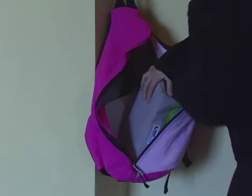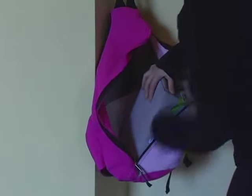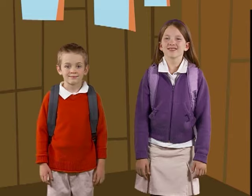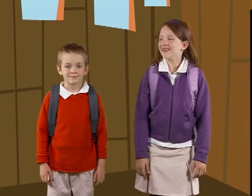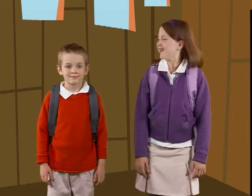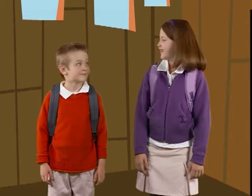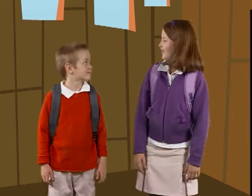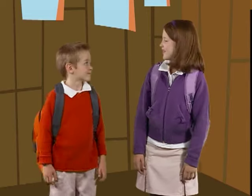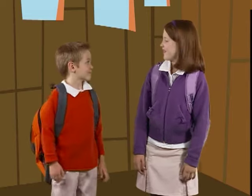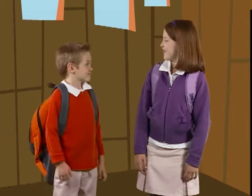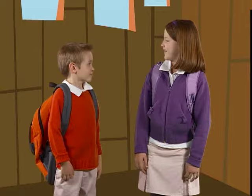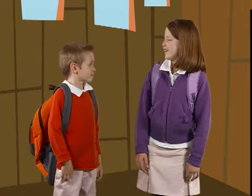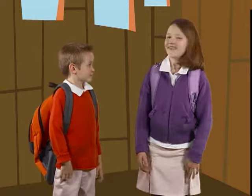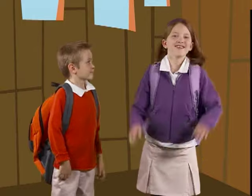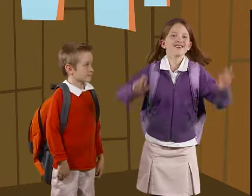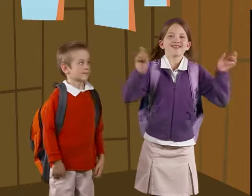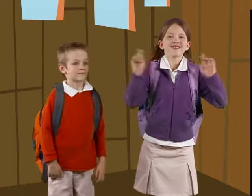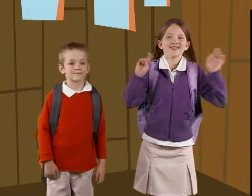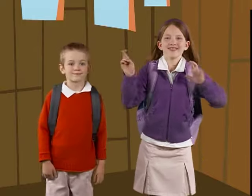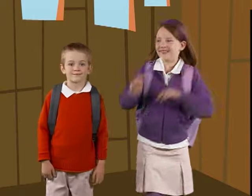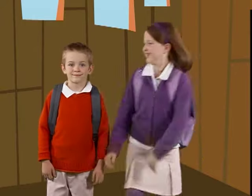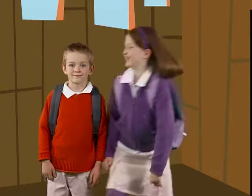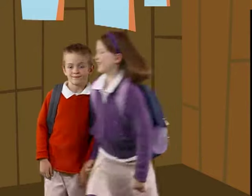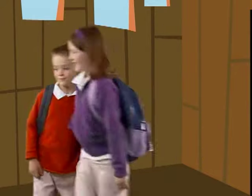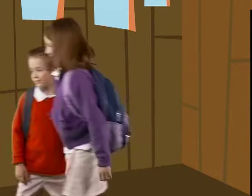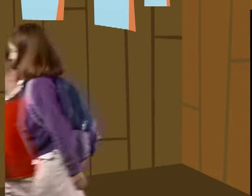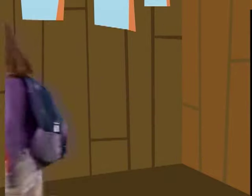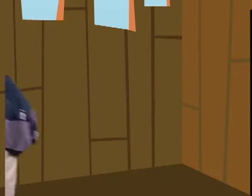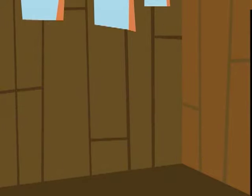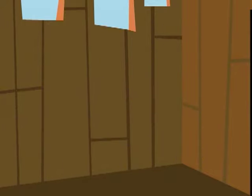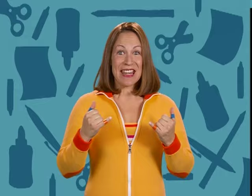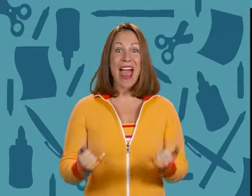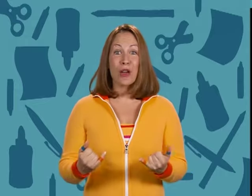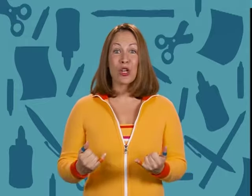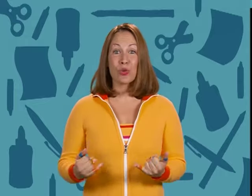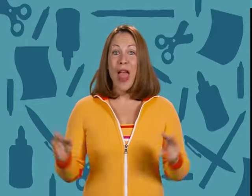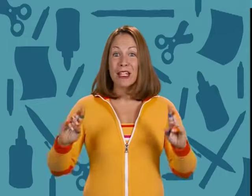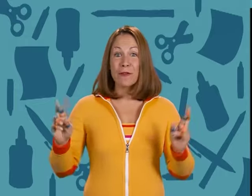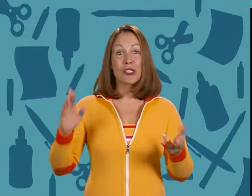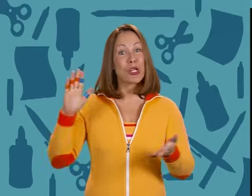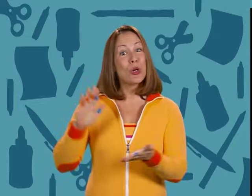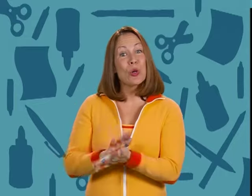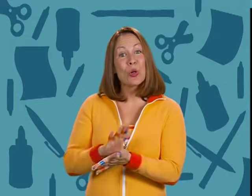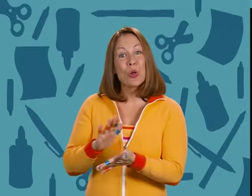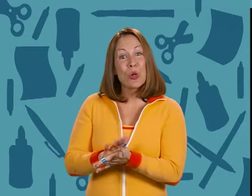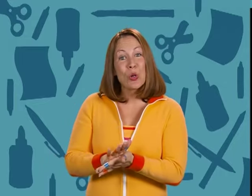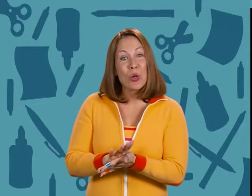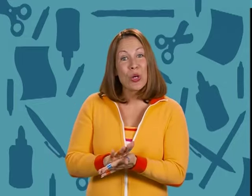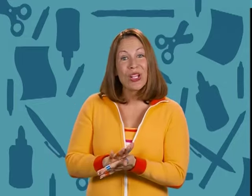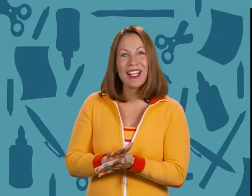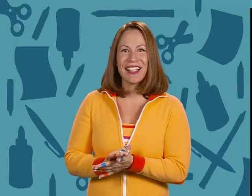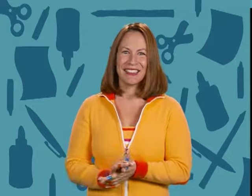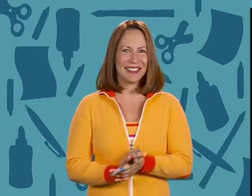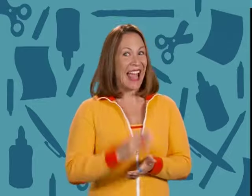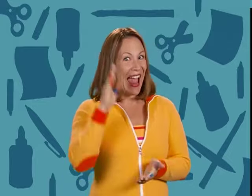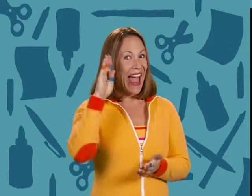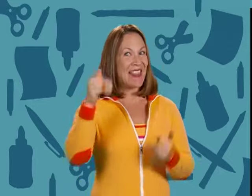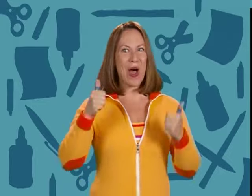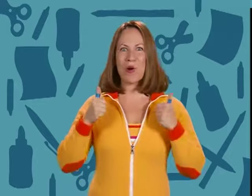Hello backpack, now you're ready. Now you're ready for school. Hello